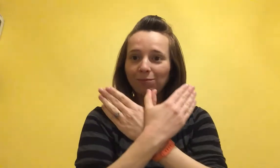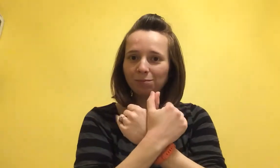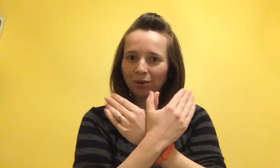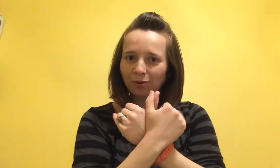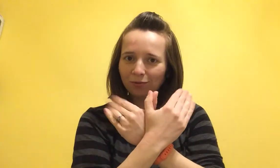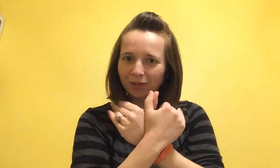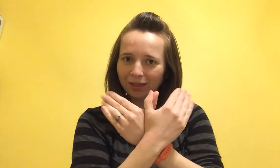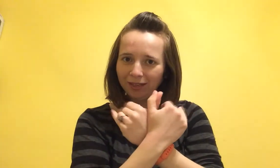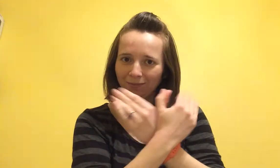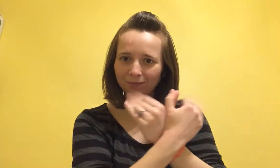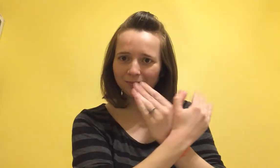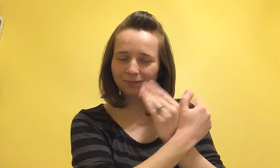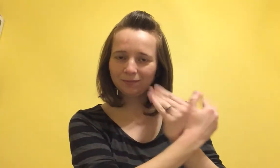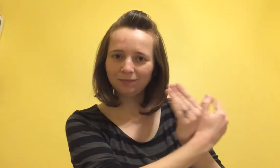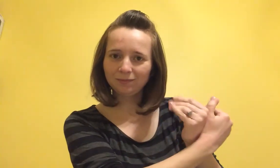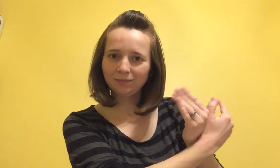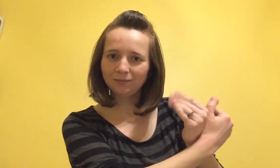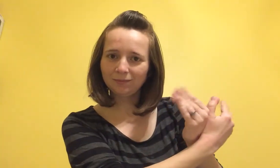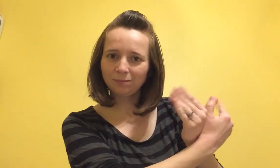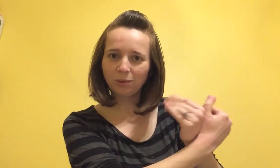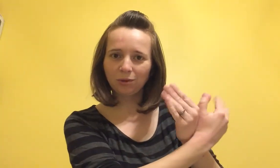butterfly butterfly